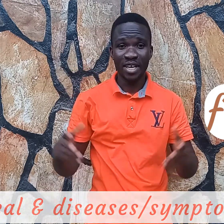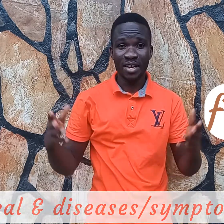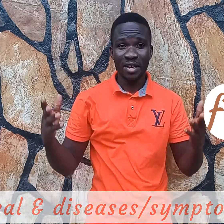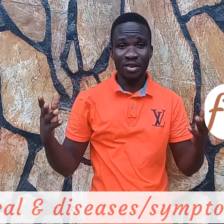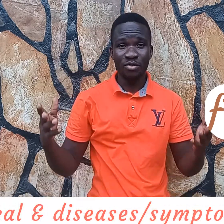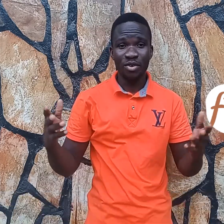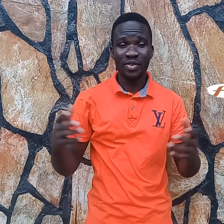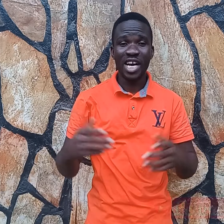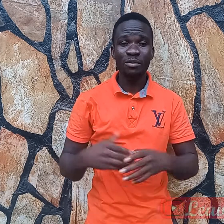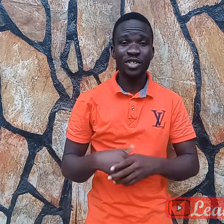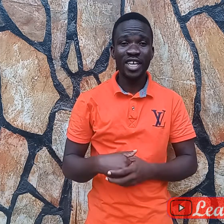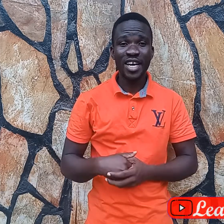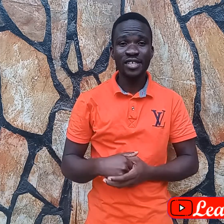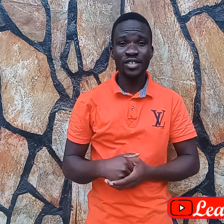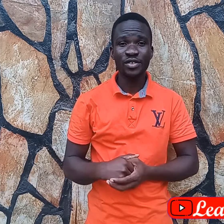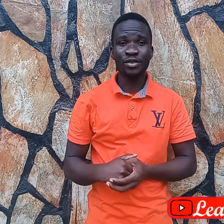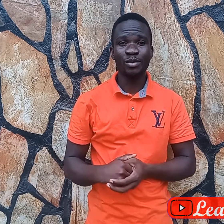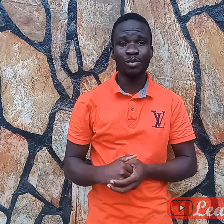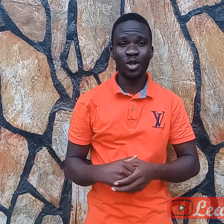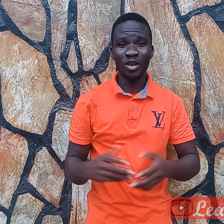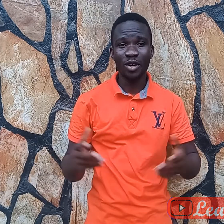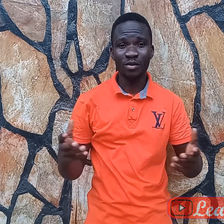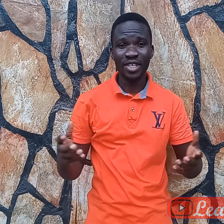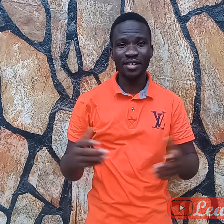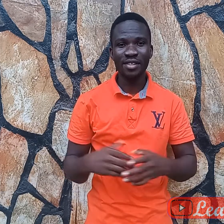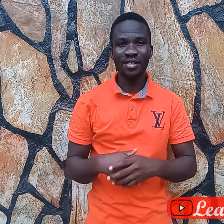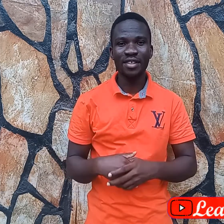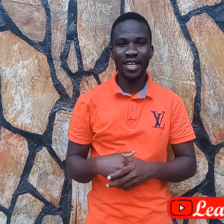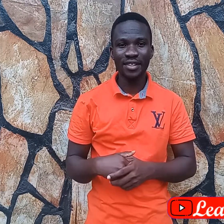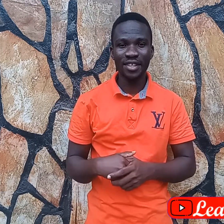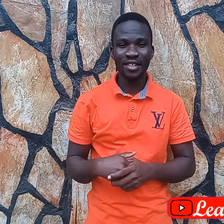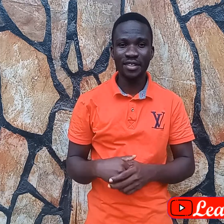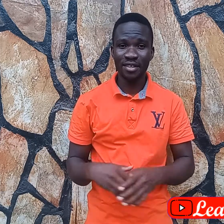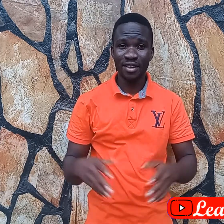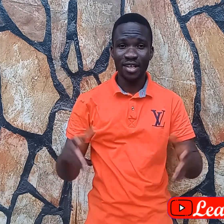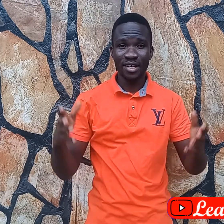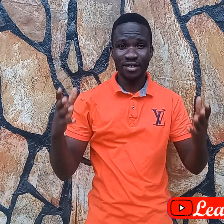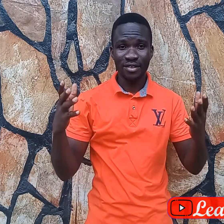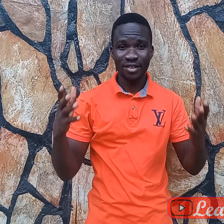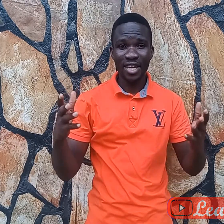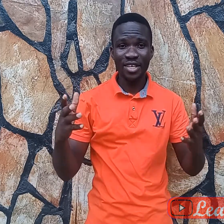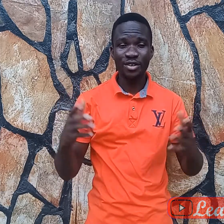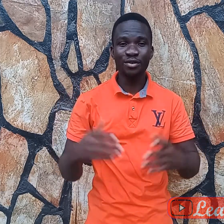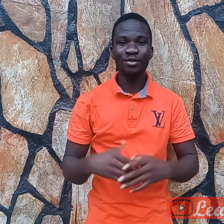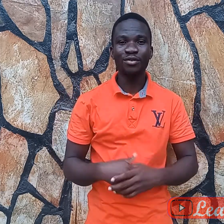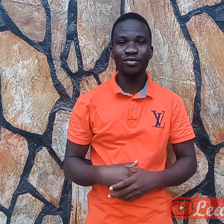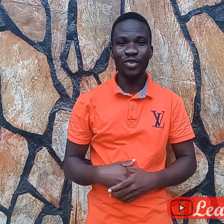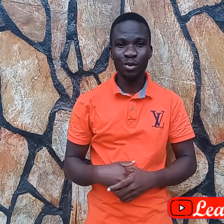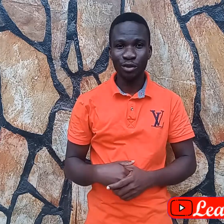We've come to the end of this lesson. Thank you for watching.